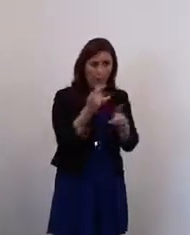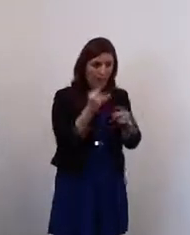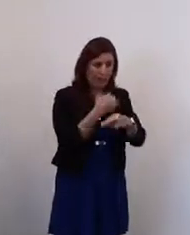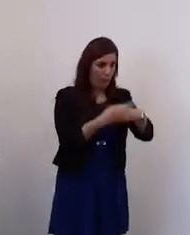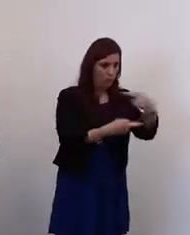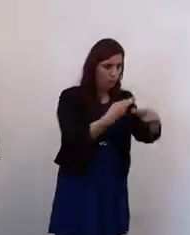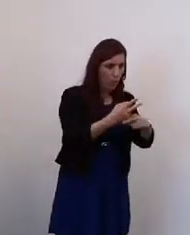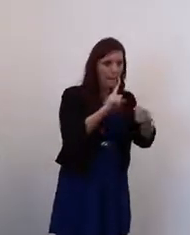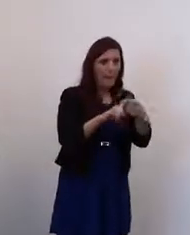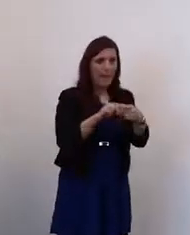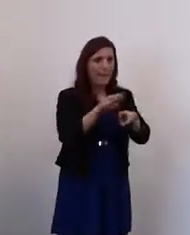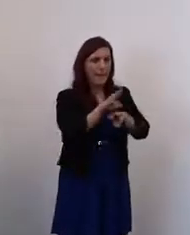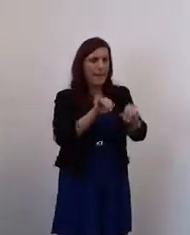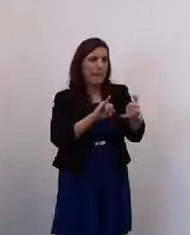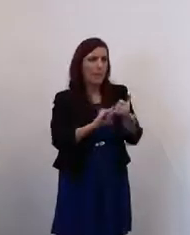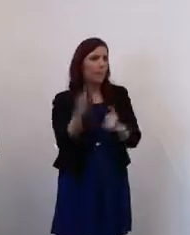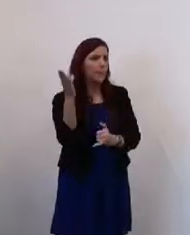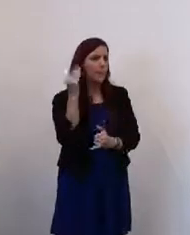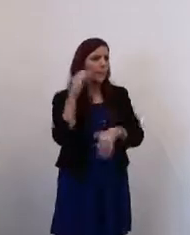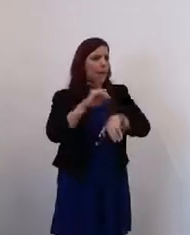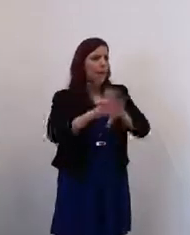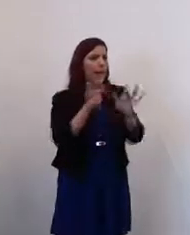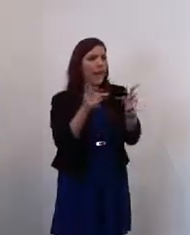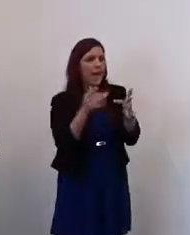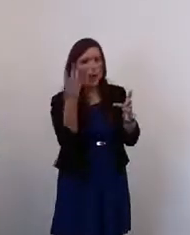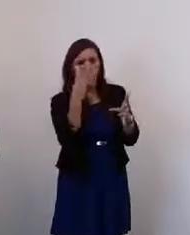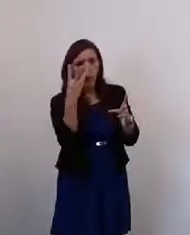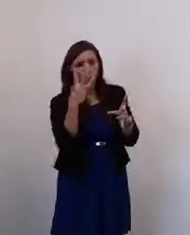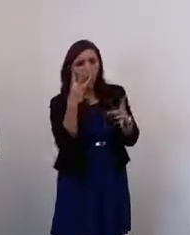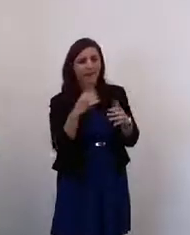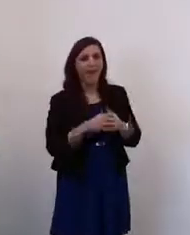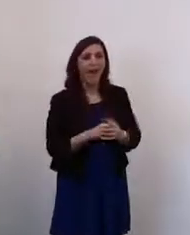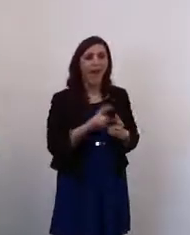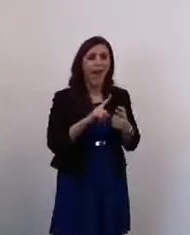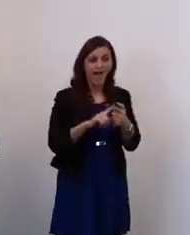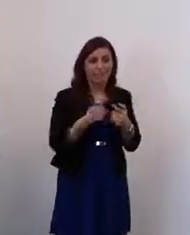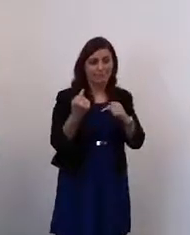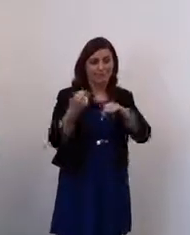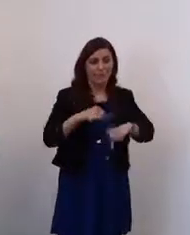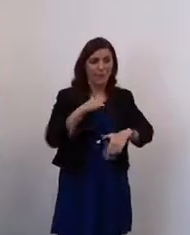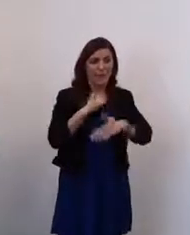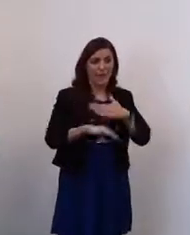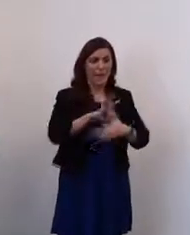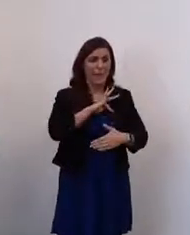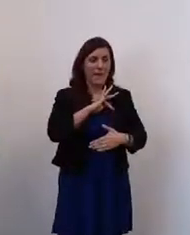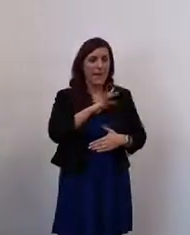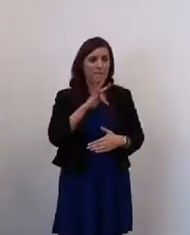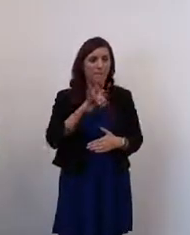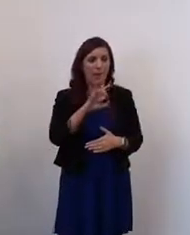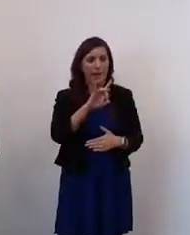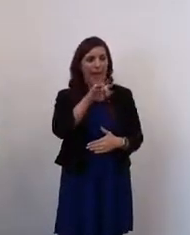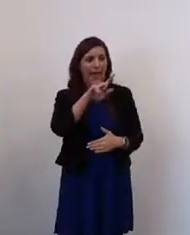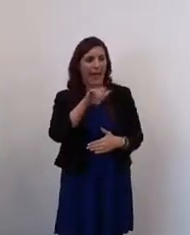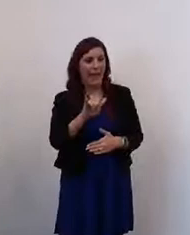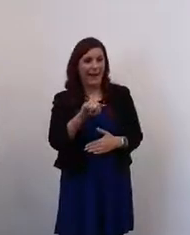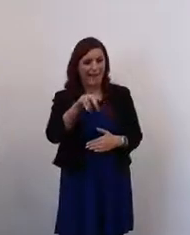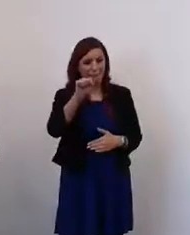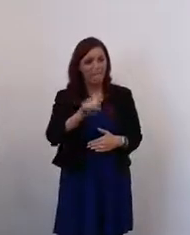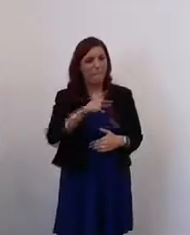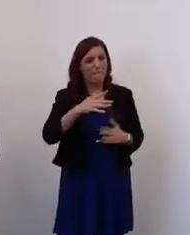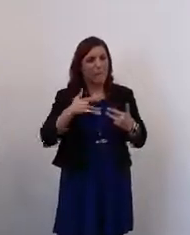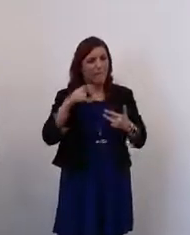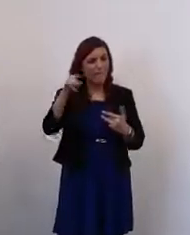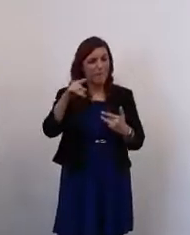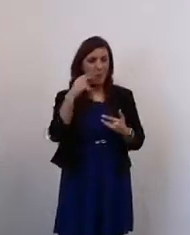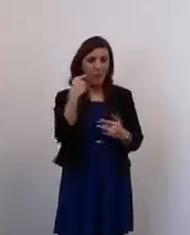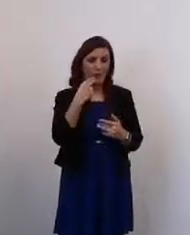and those listening in wider field. I'm coming to you today from cloudy but dry Dafa, so it's